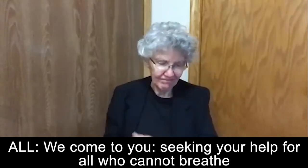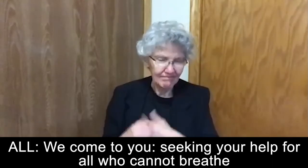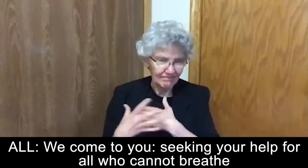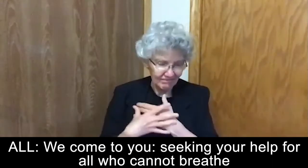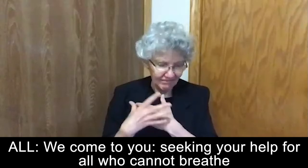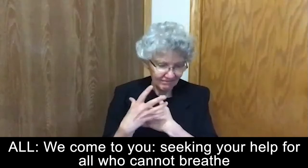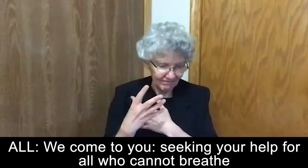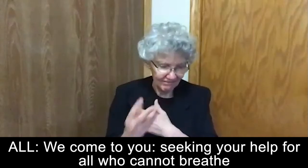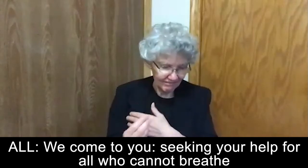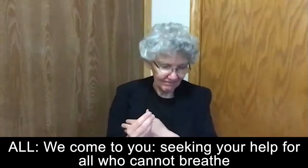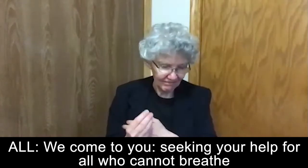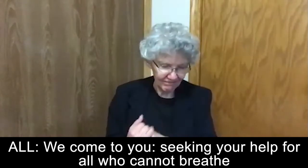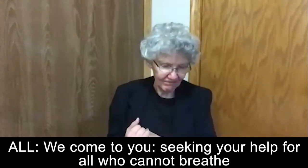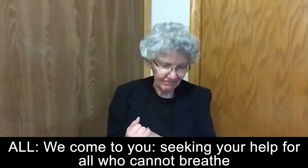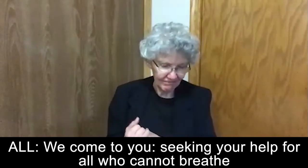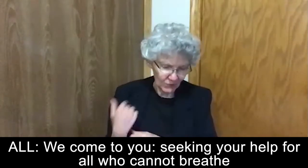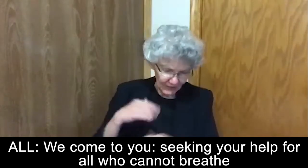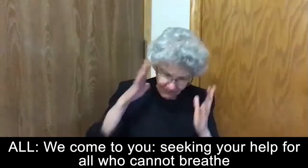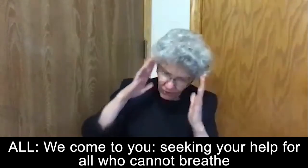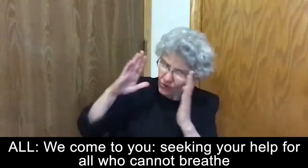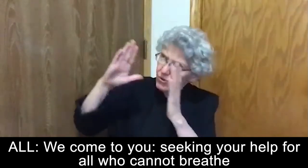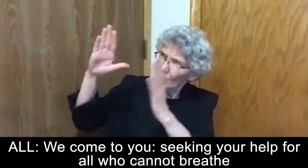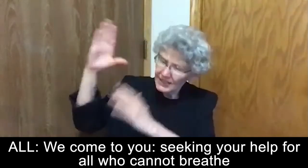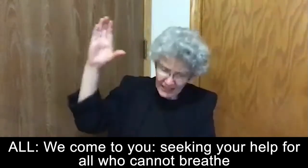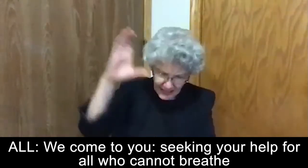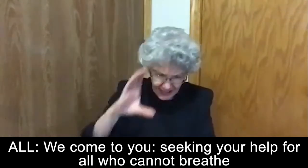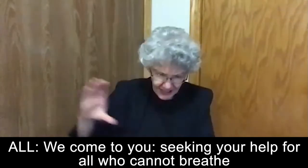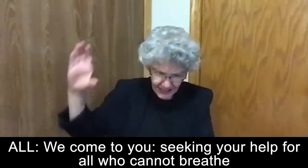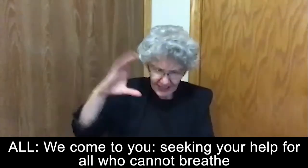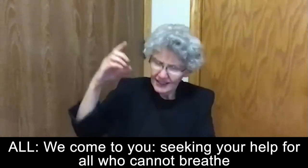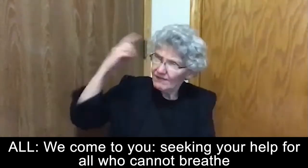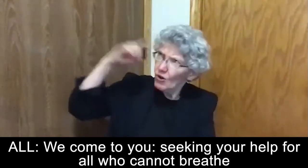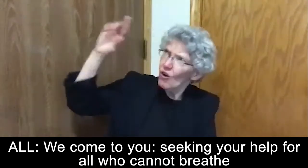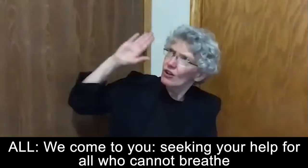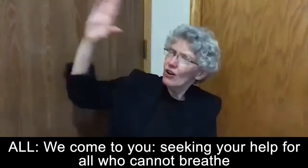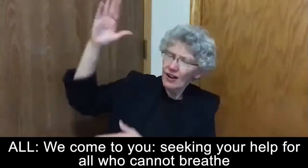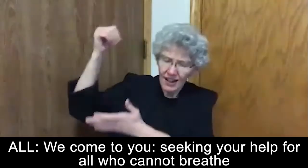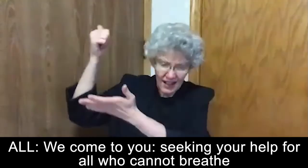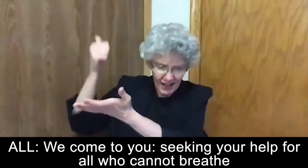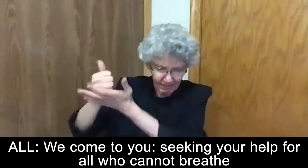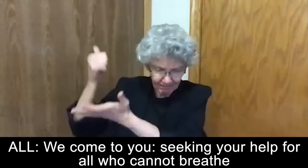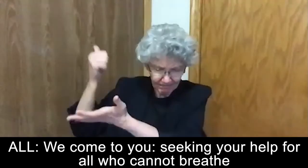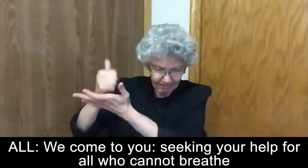we say together we come to you seeking your help